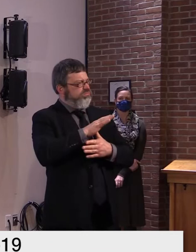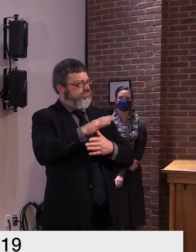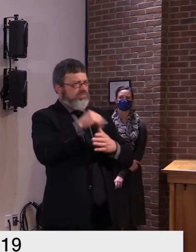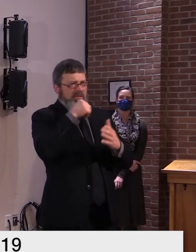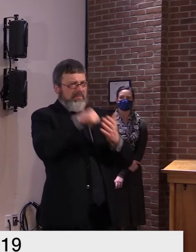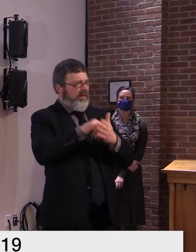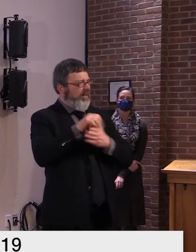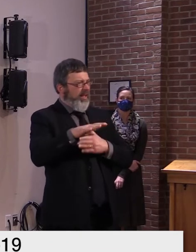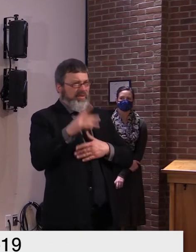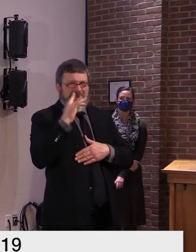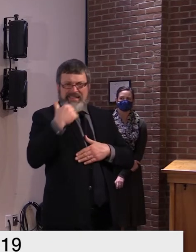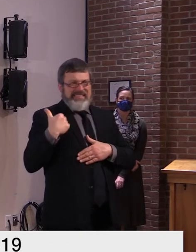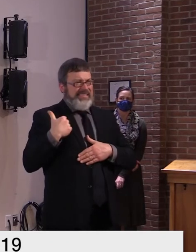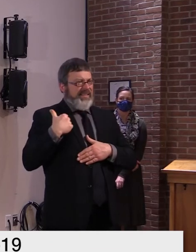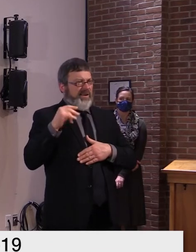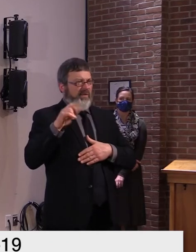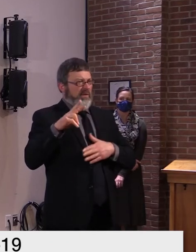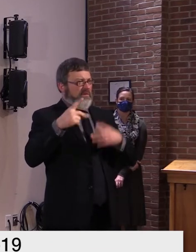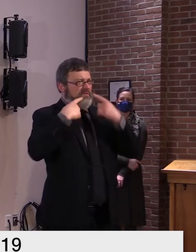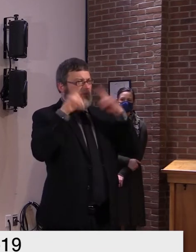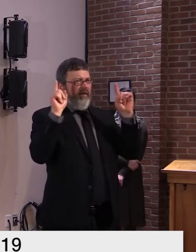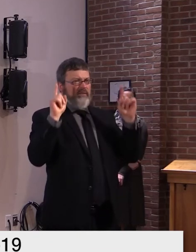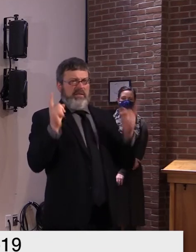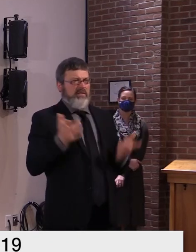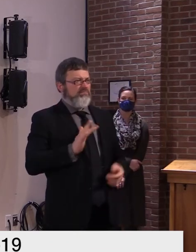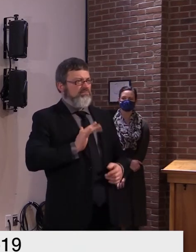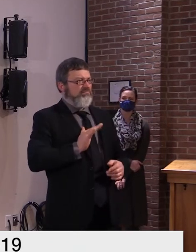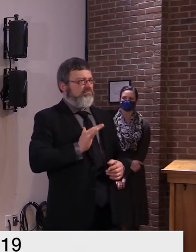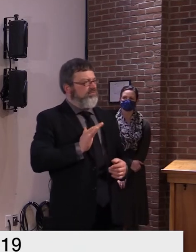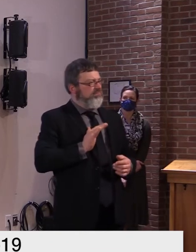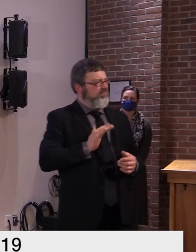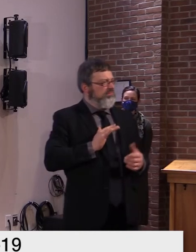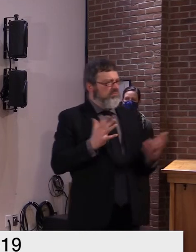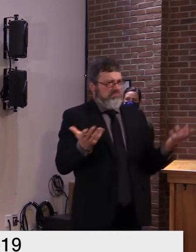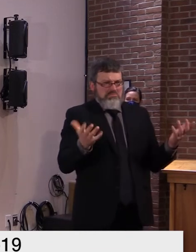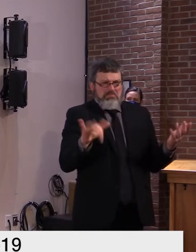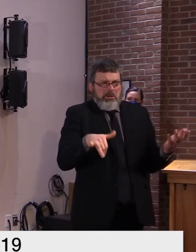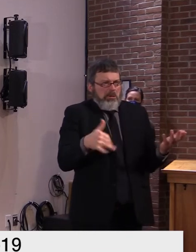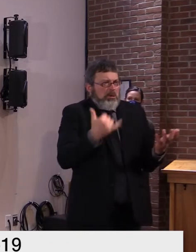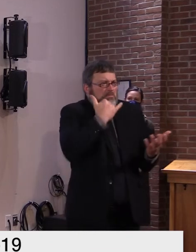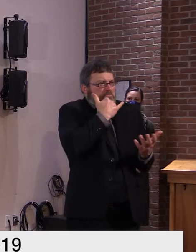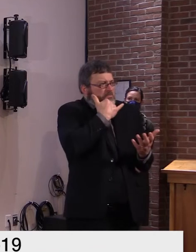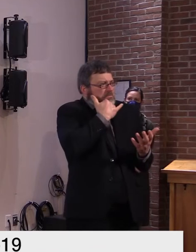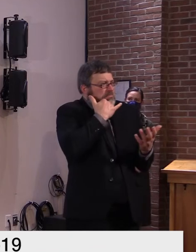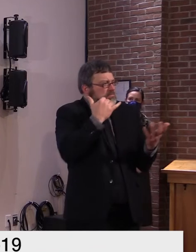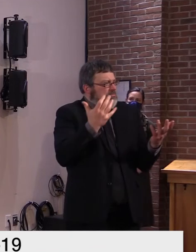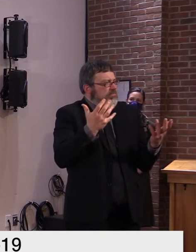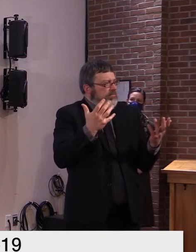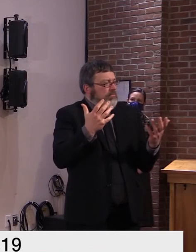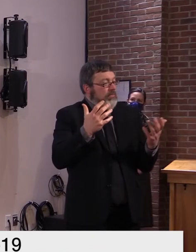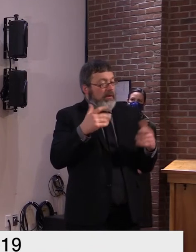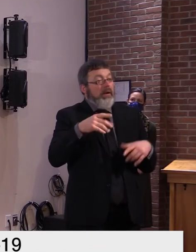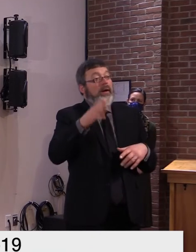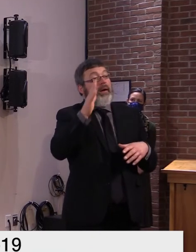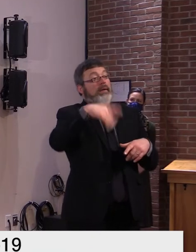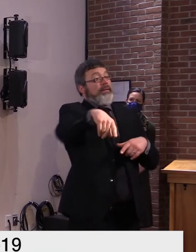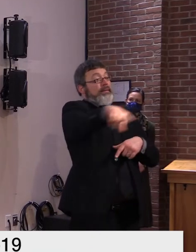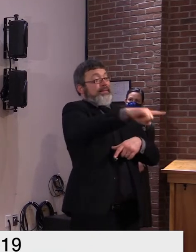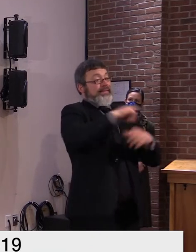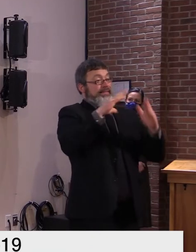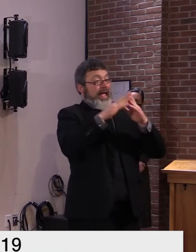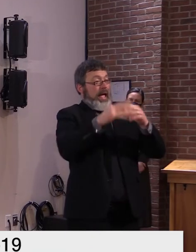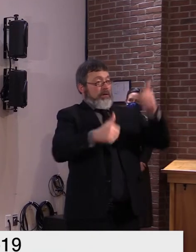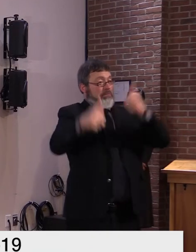but we're at the the table with the legislature at this point in time we just you know we can sense you can see we're in a